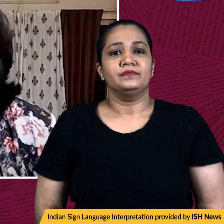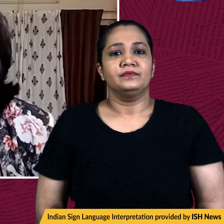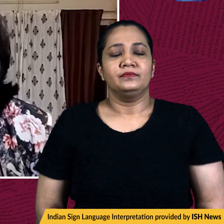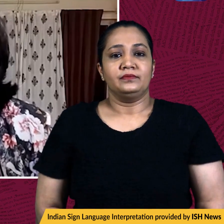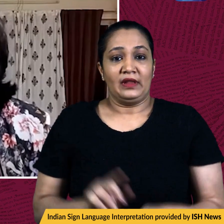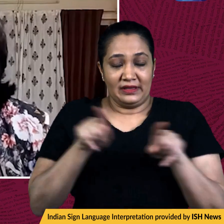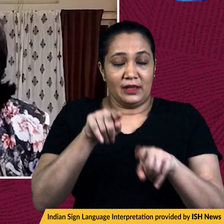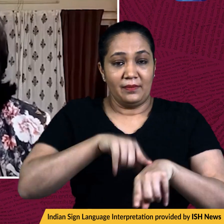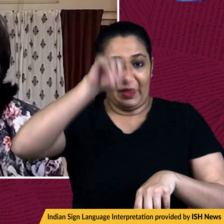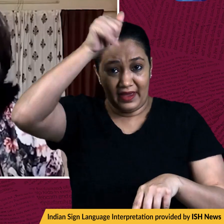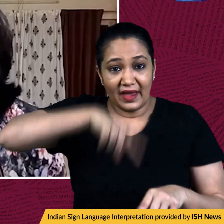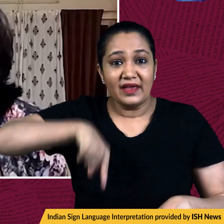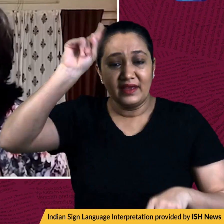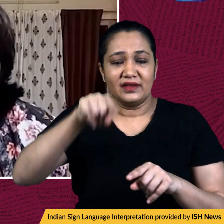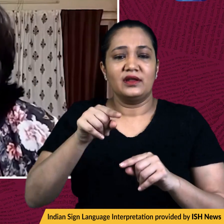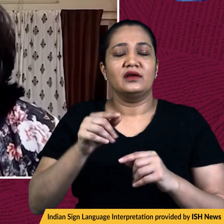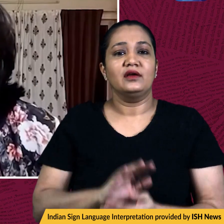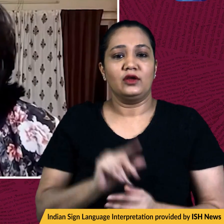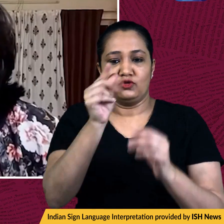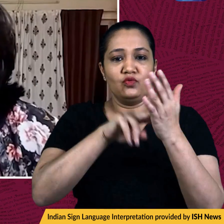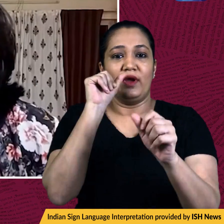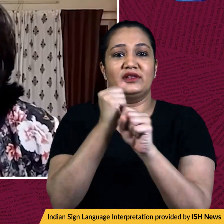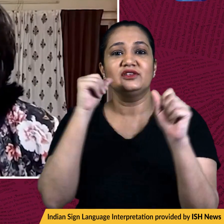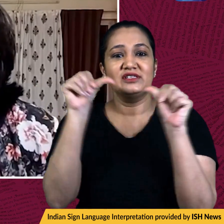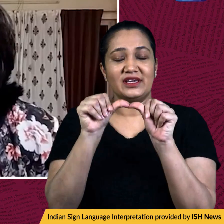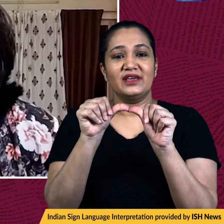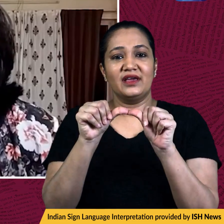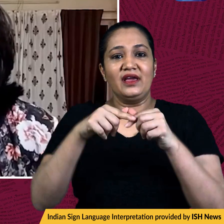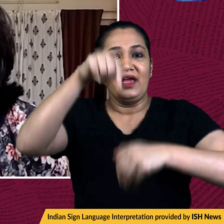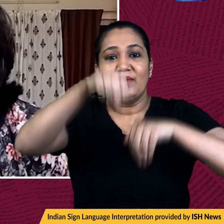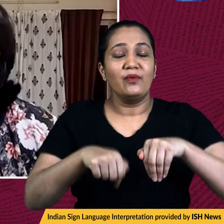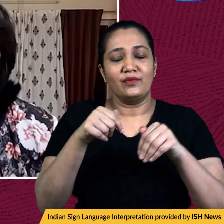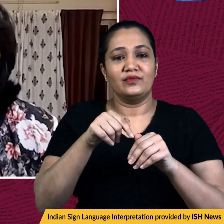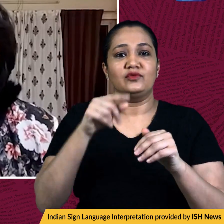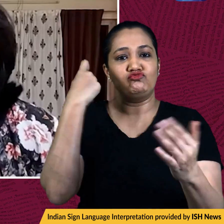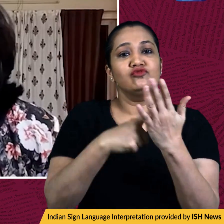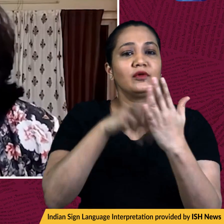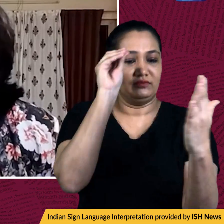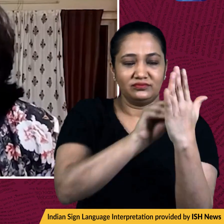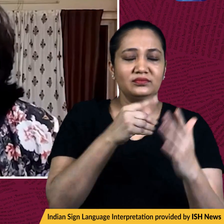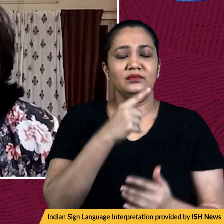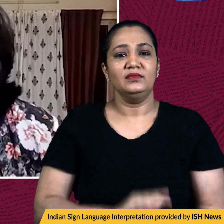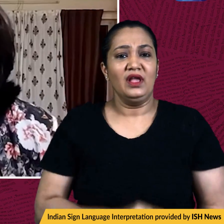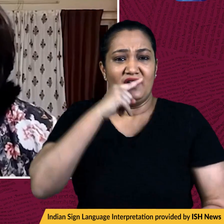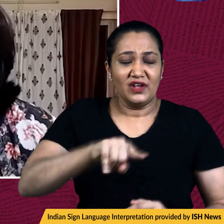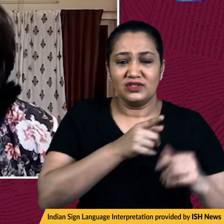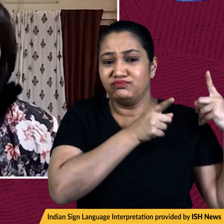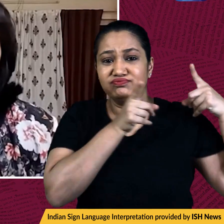Meanwhile, India has abstained in the UN General Assembly on a resolution deploying Russian aggression